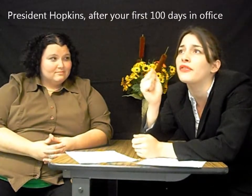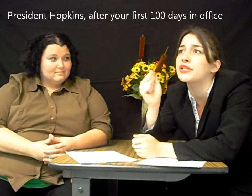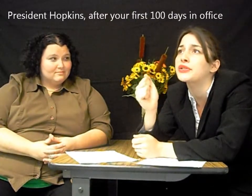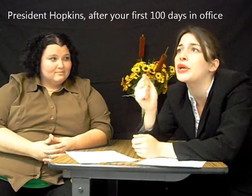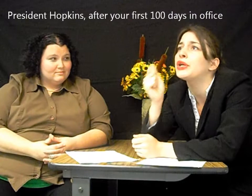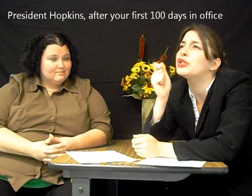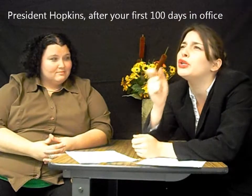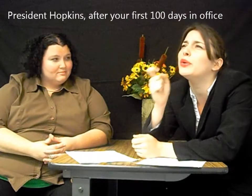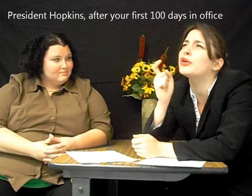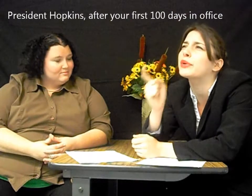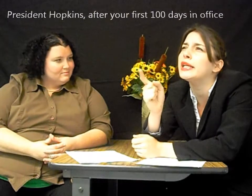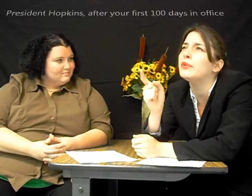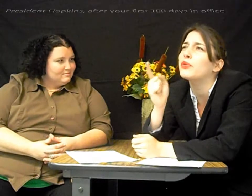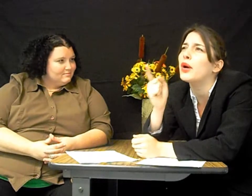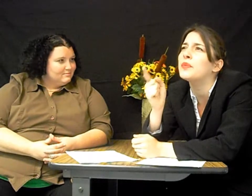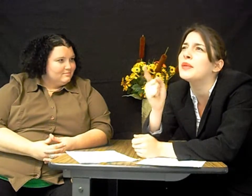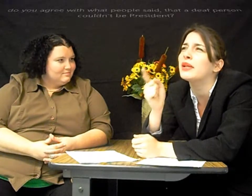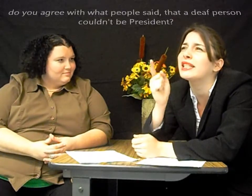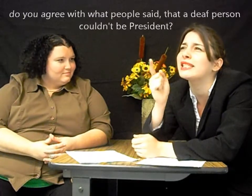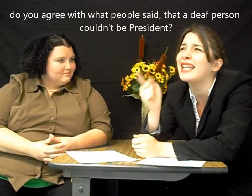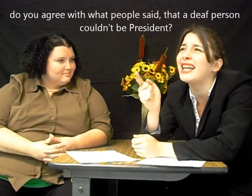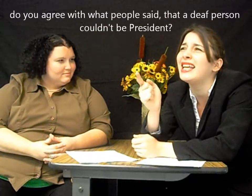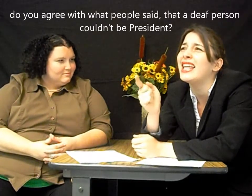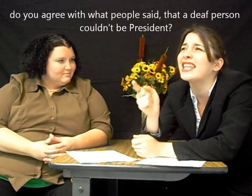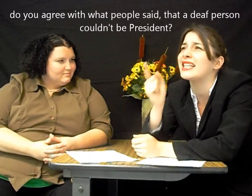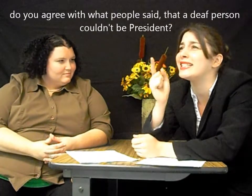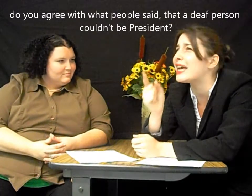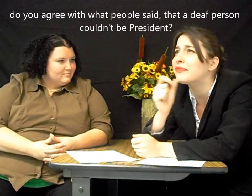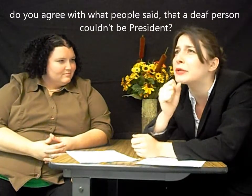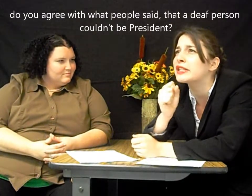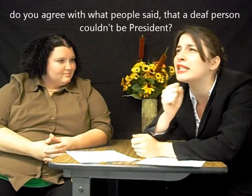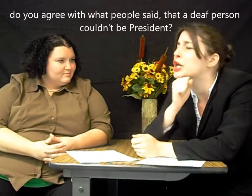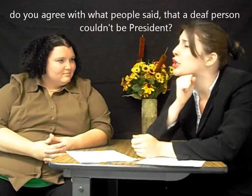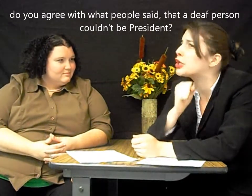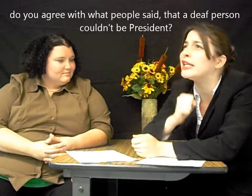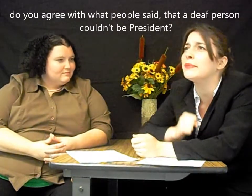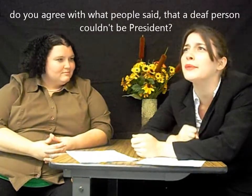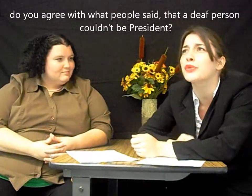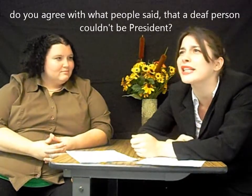Do you agree with what people had said that a deaf person couldn't be president?